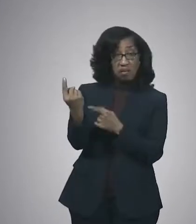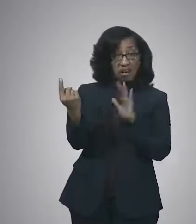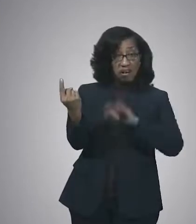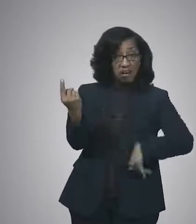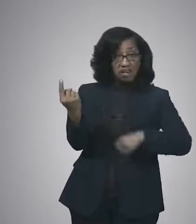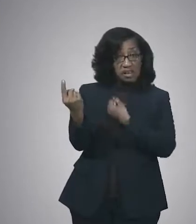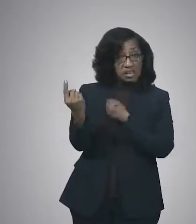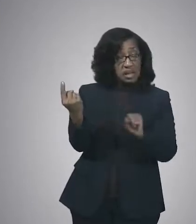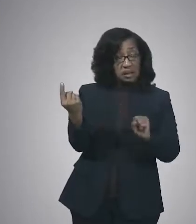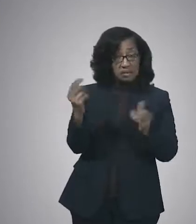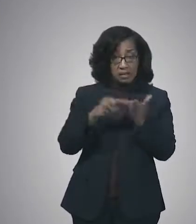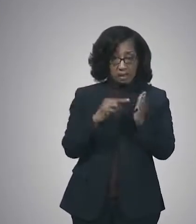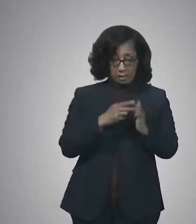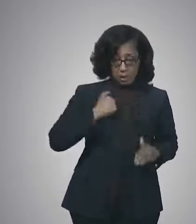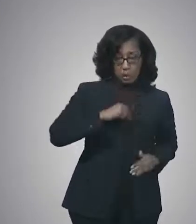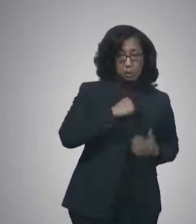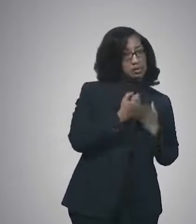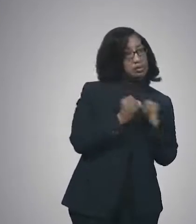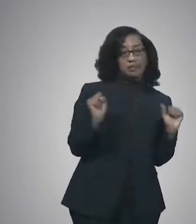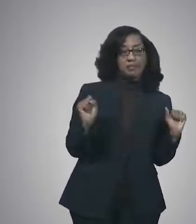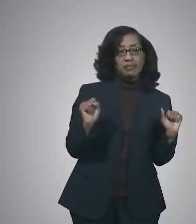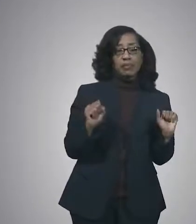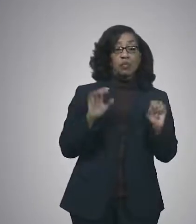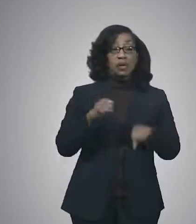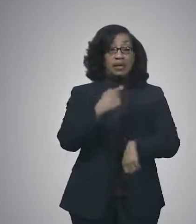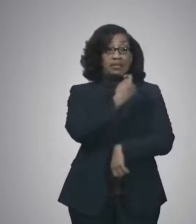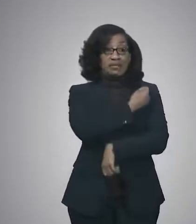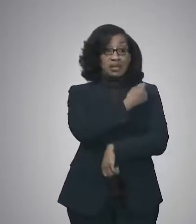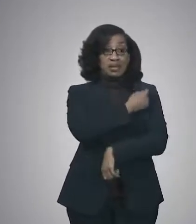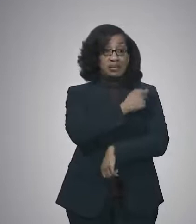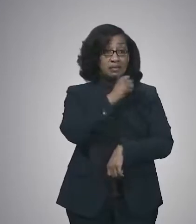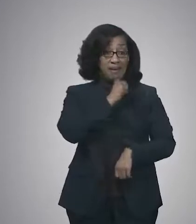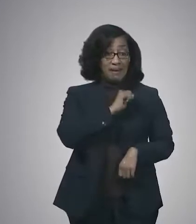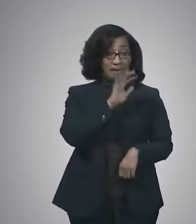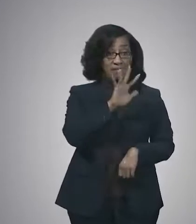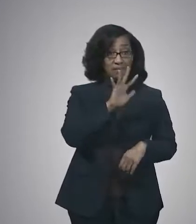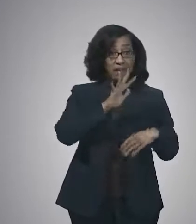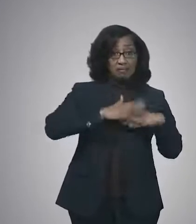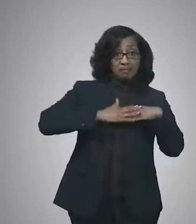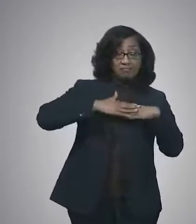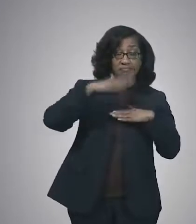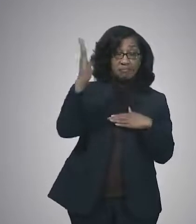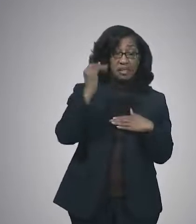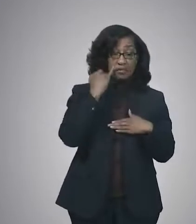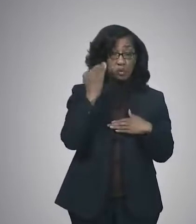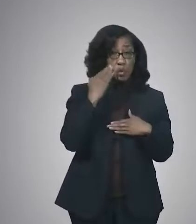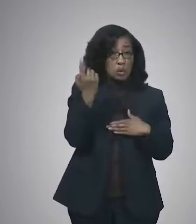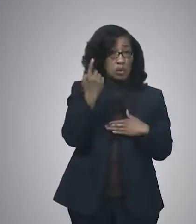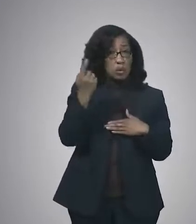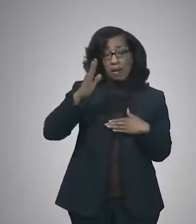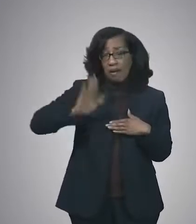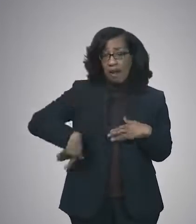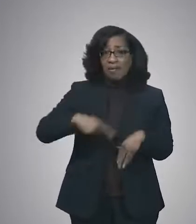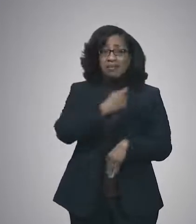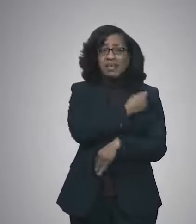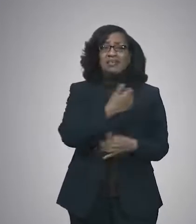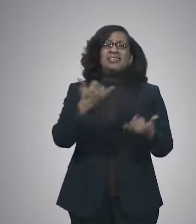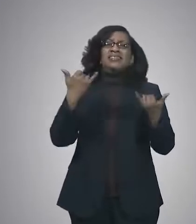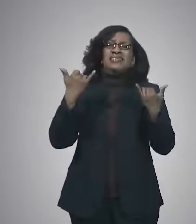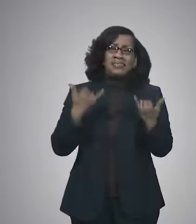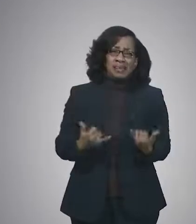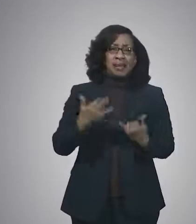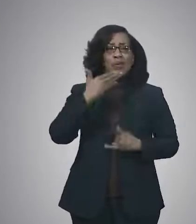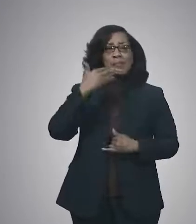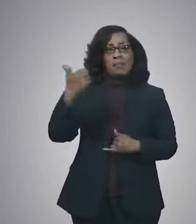We can vaccinate down to age five. So, if you know an eligible person who hasn't been vaccinated, this is the best